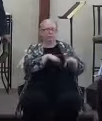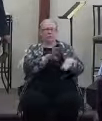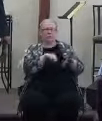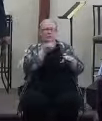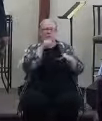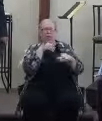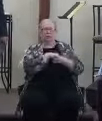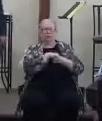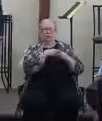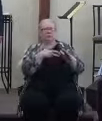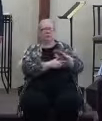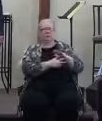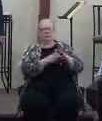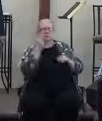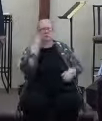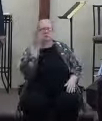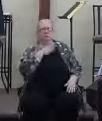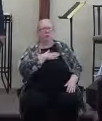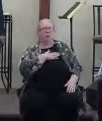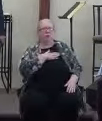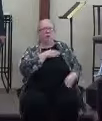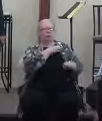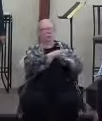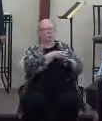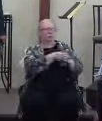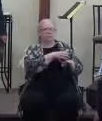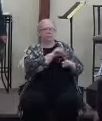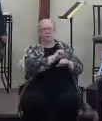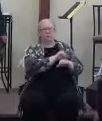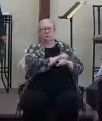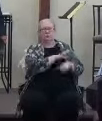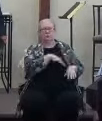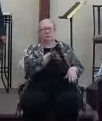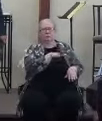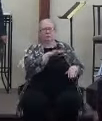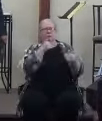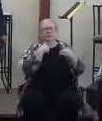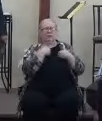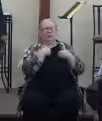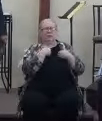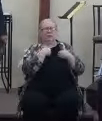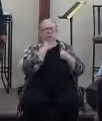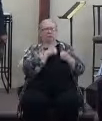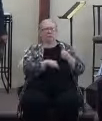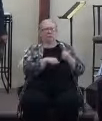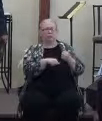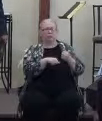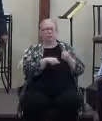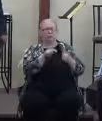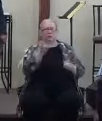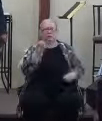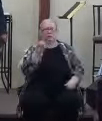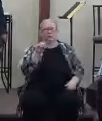and said, Mike, see my wood shop? And I said, this place is an awesome location. He's got every tool imaginable. He said, I can't